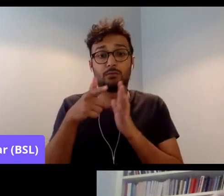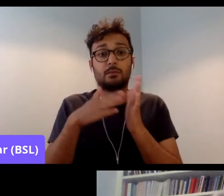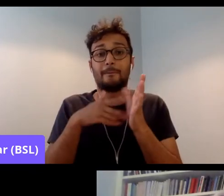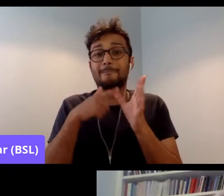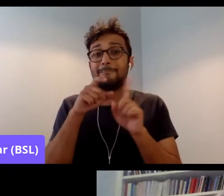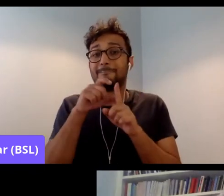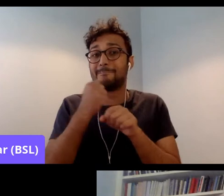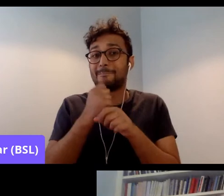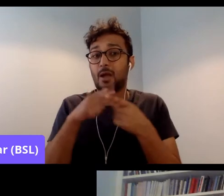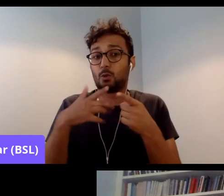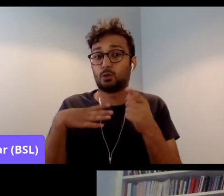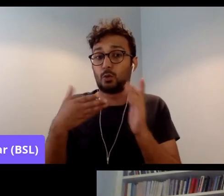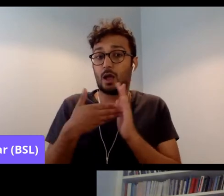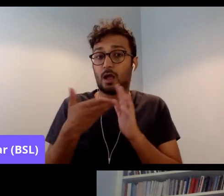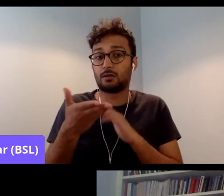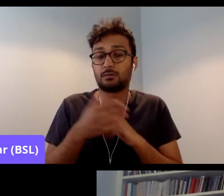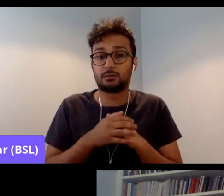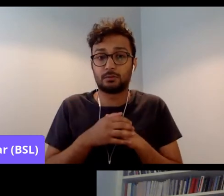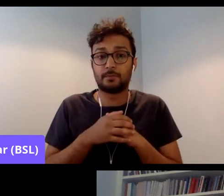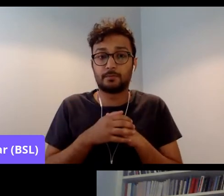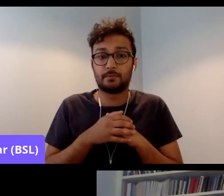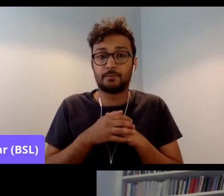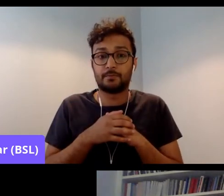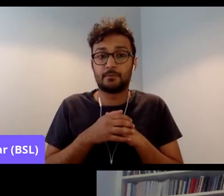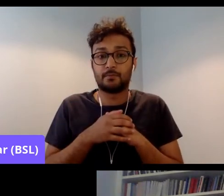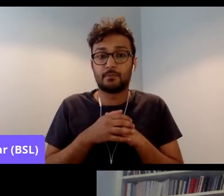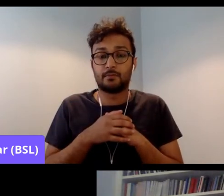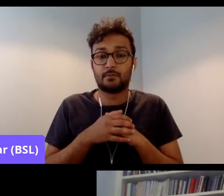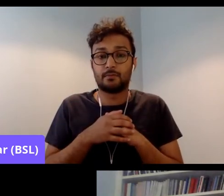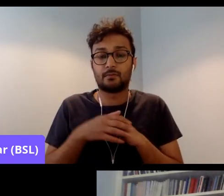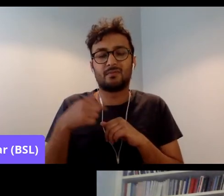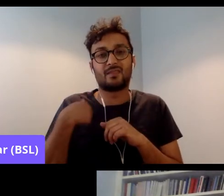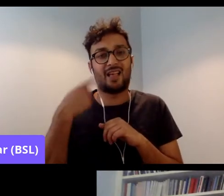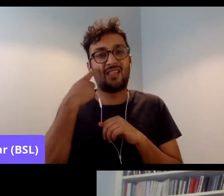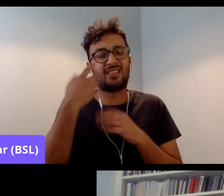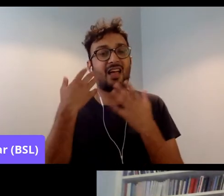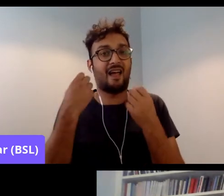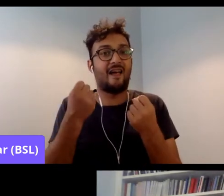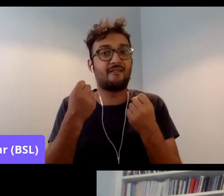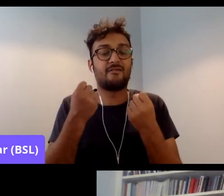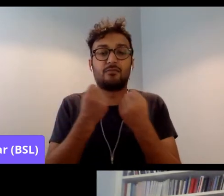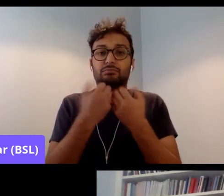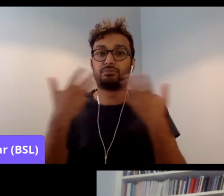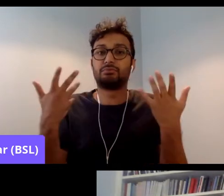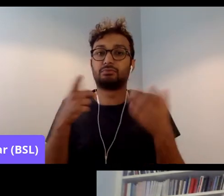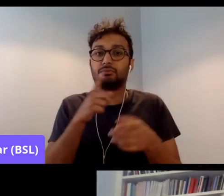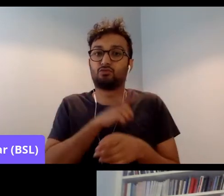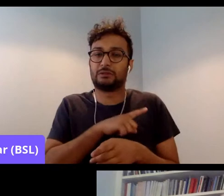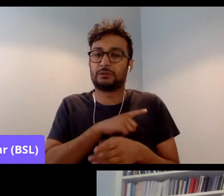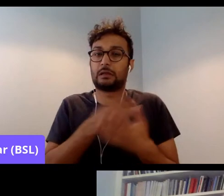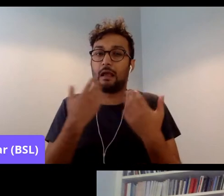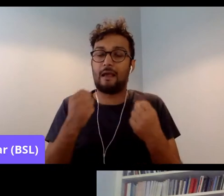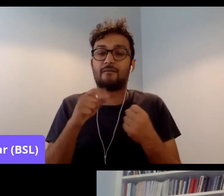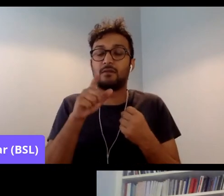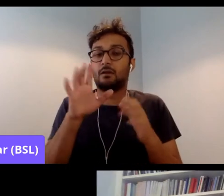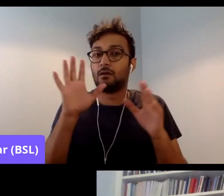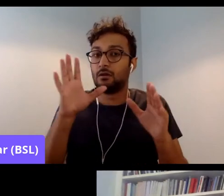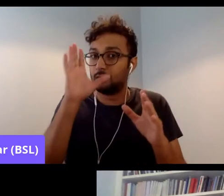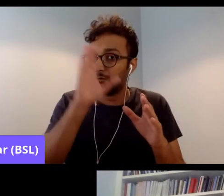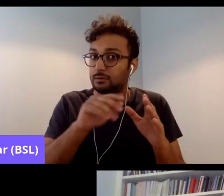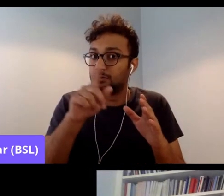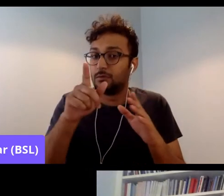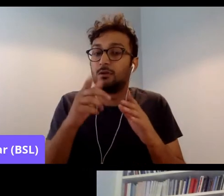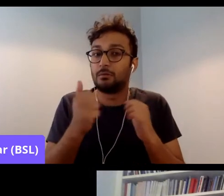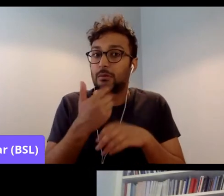Yeah. Yes. I think there are a number of reasons for this. First of all, never underrate bureaucracy. I mean, the